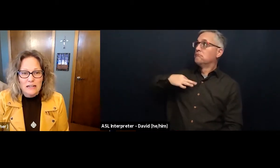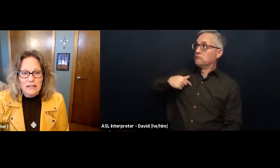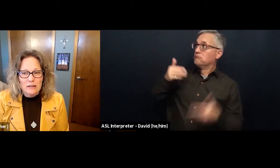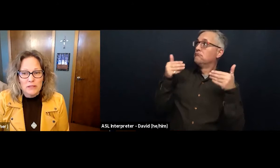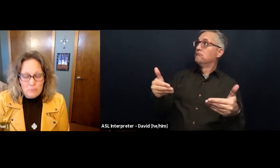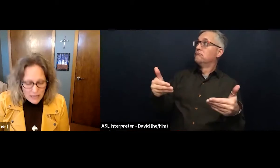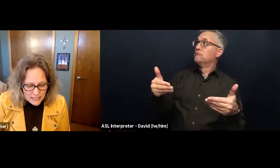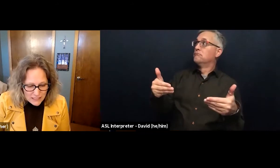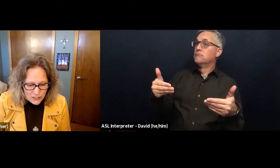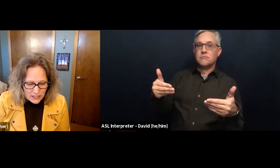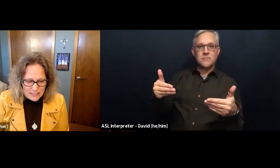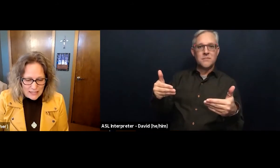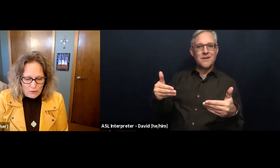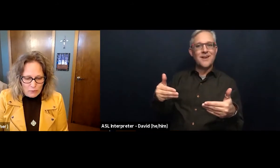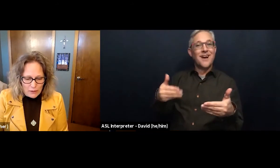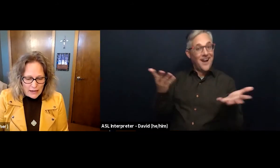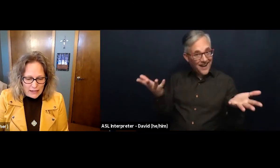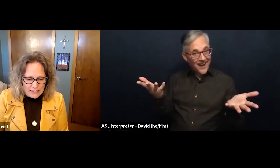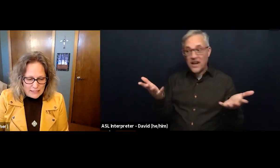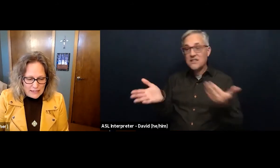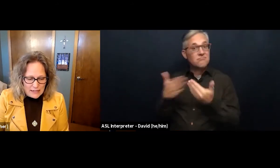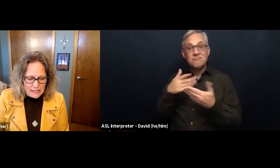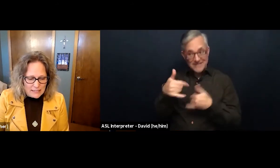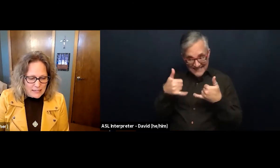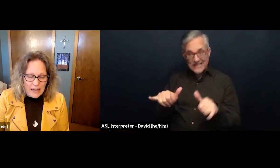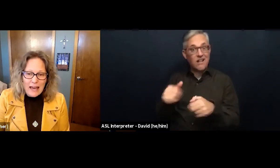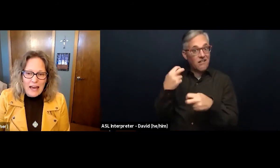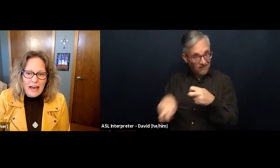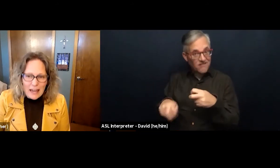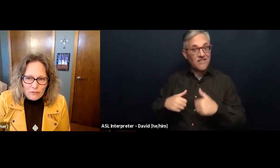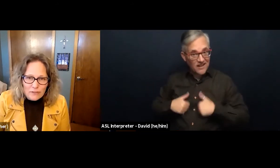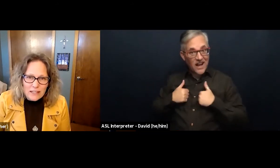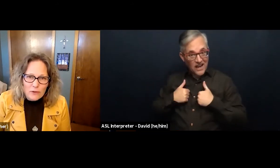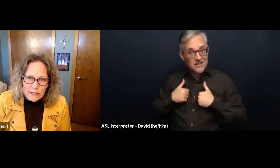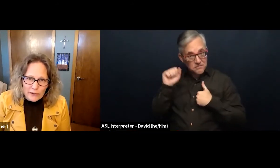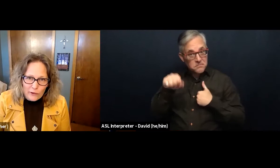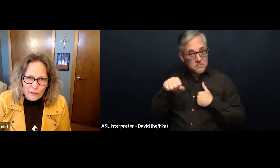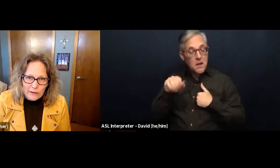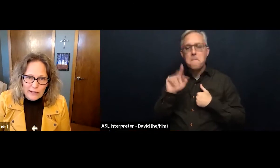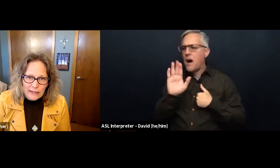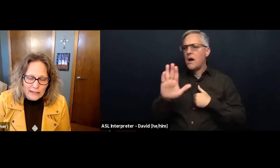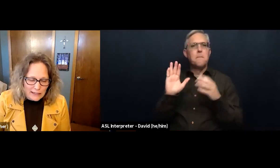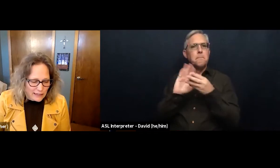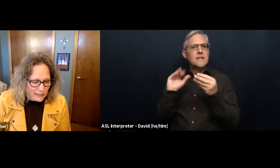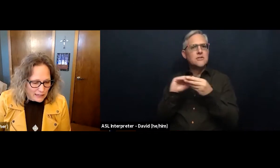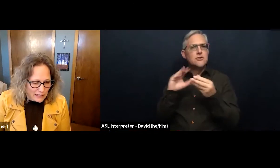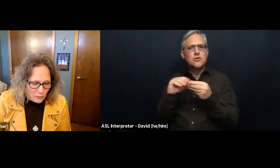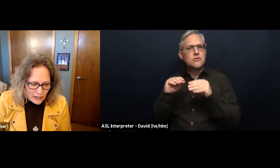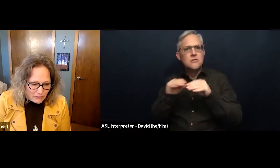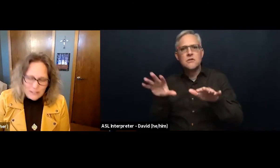But the message that Isaiah brings is that everything we know, we have to